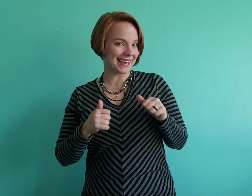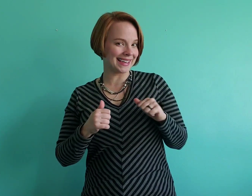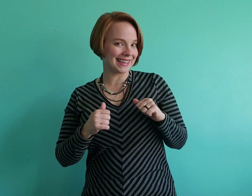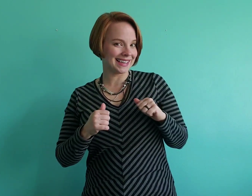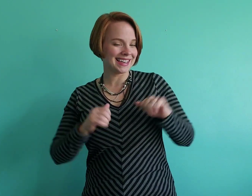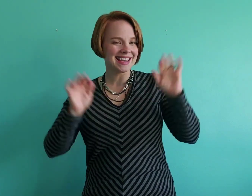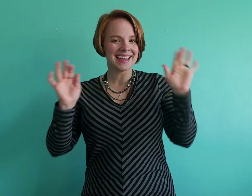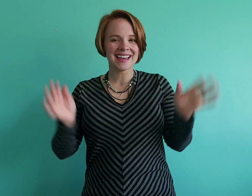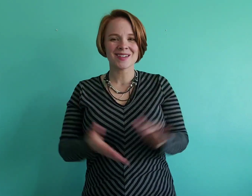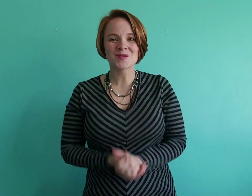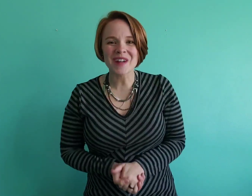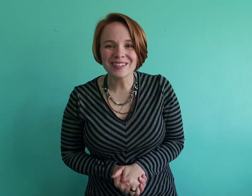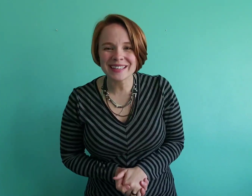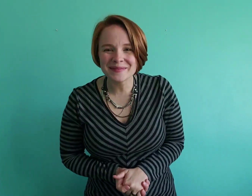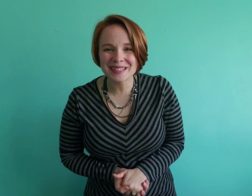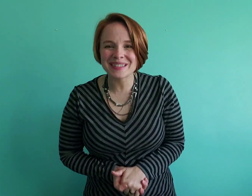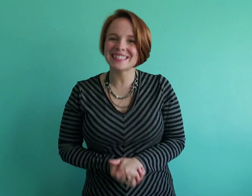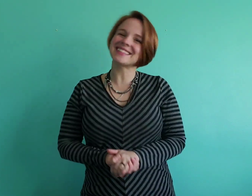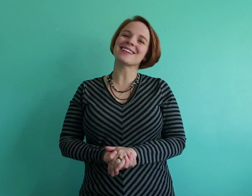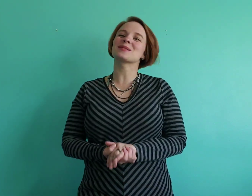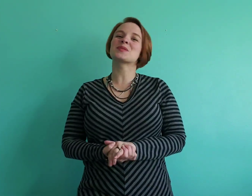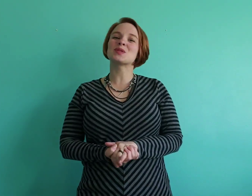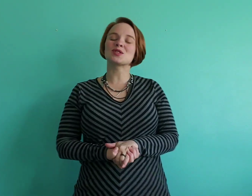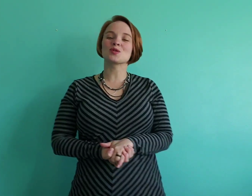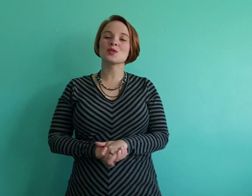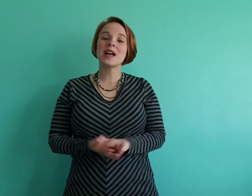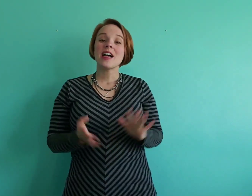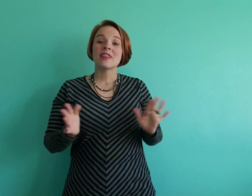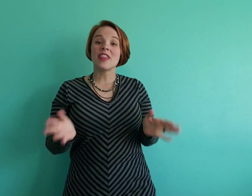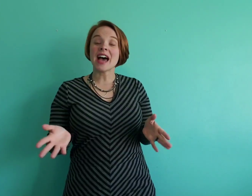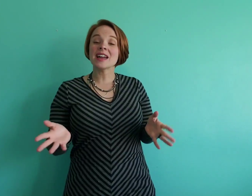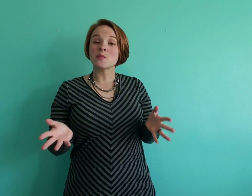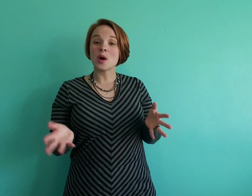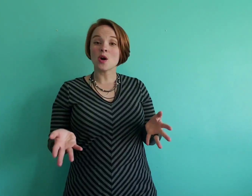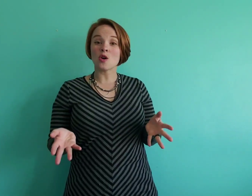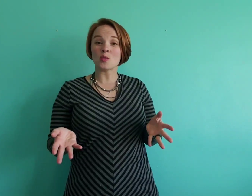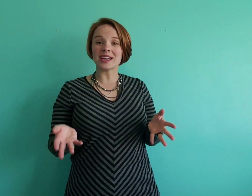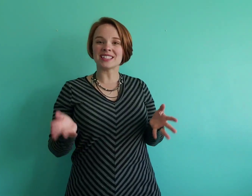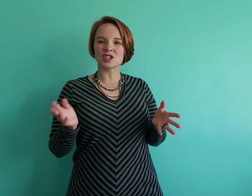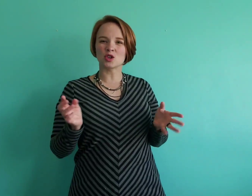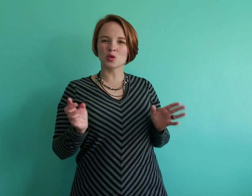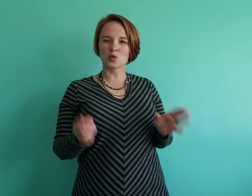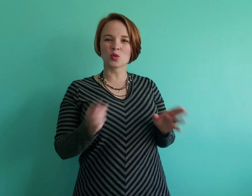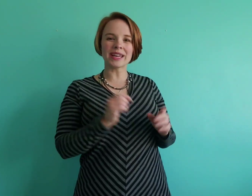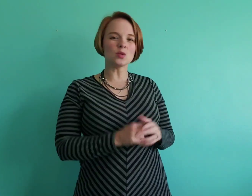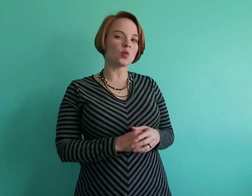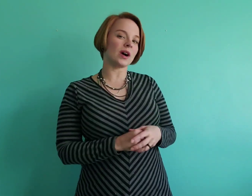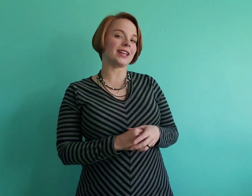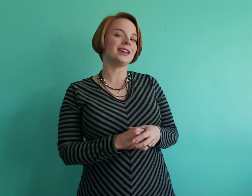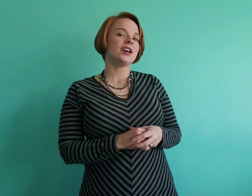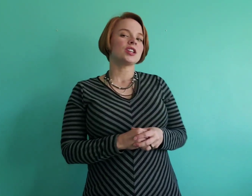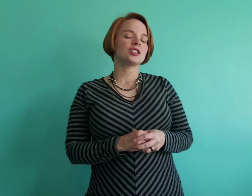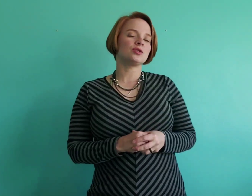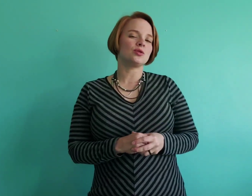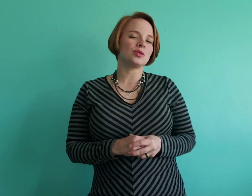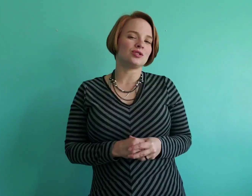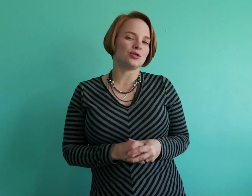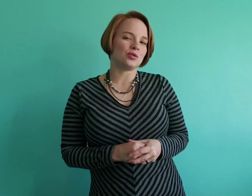Welcome to Mrs. Ancrum's Music Room. That poem is a great one to do